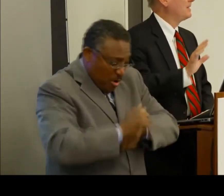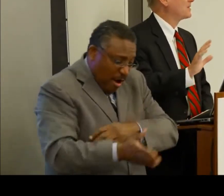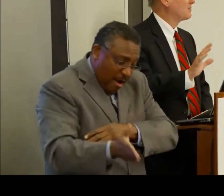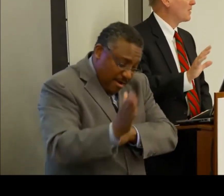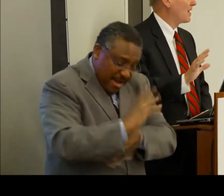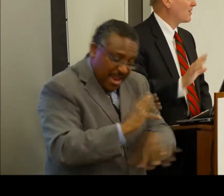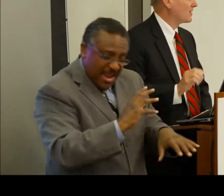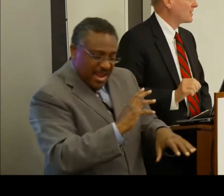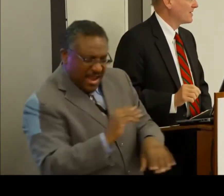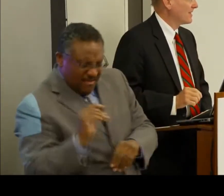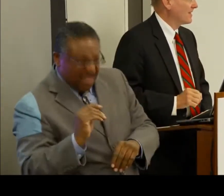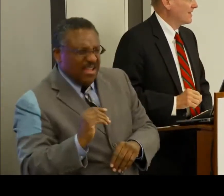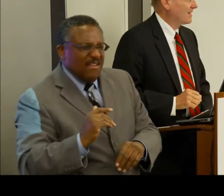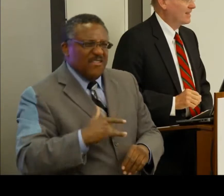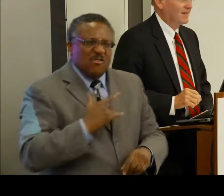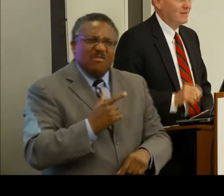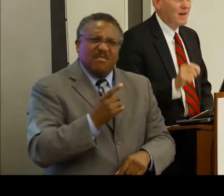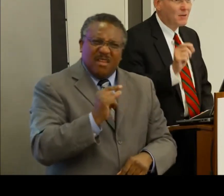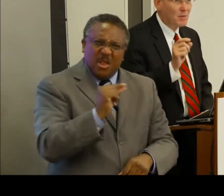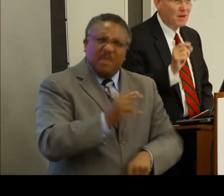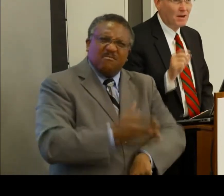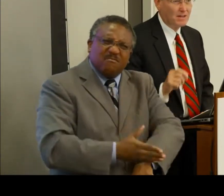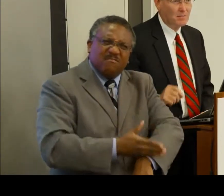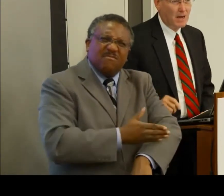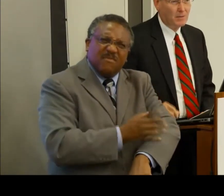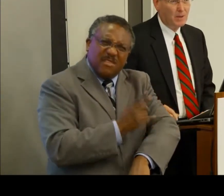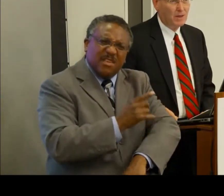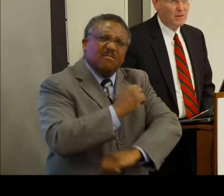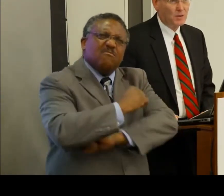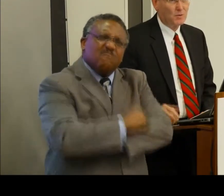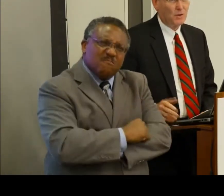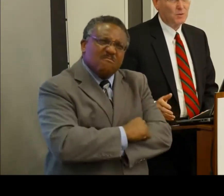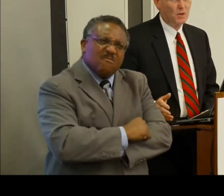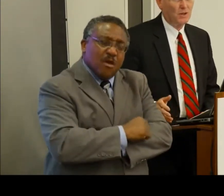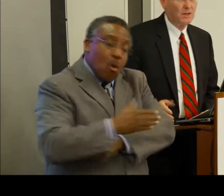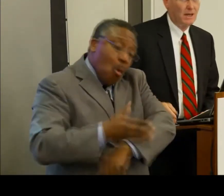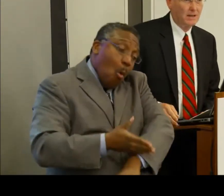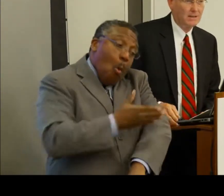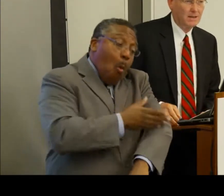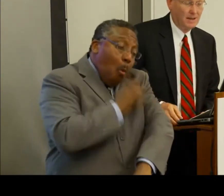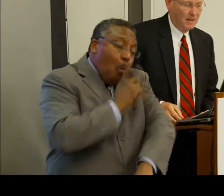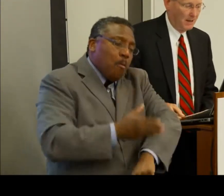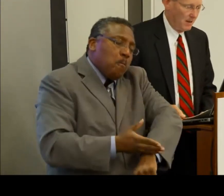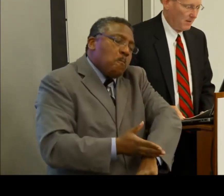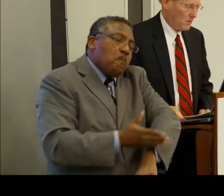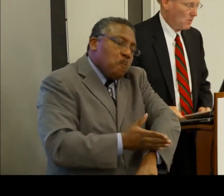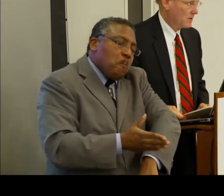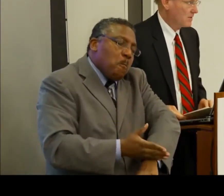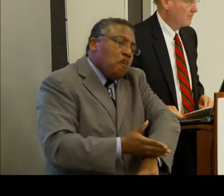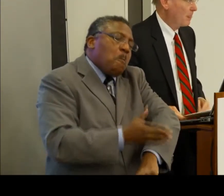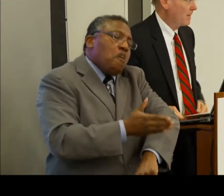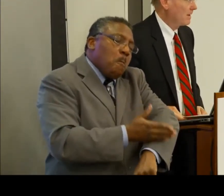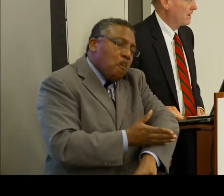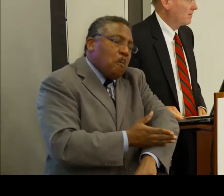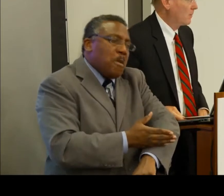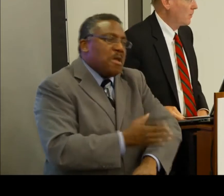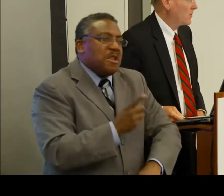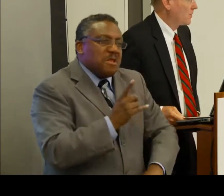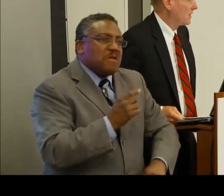made some progress, incremental as it might be, those were good days. And of course,